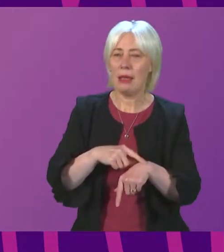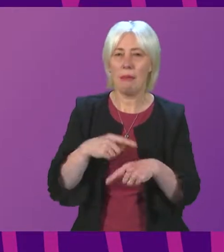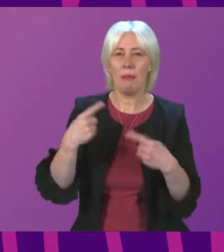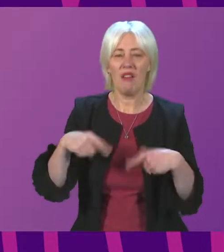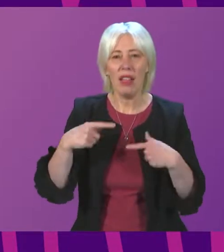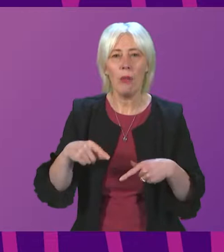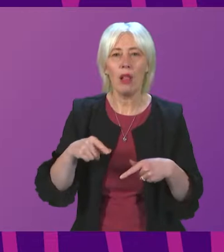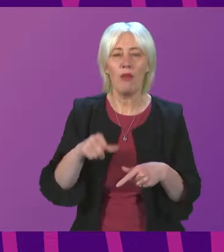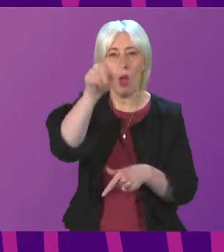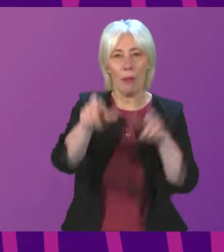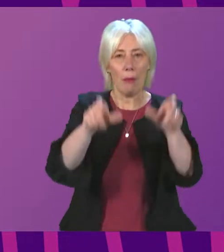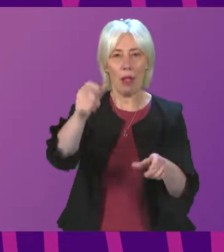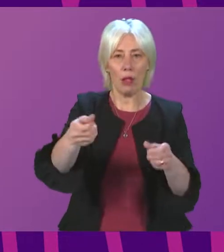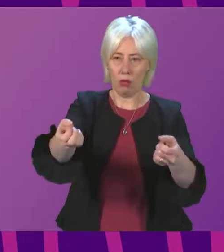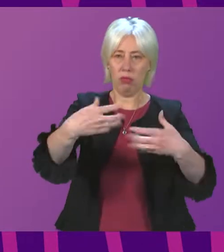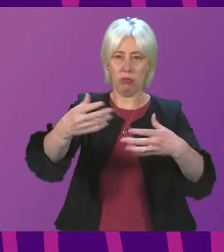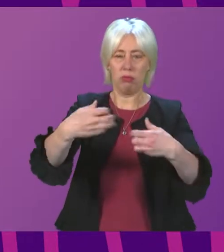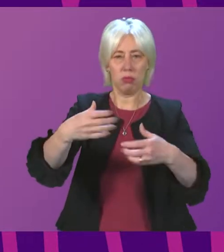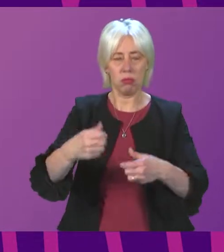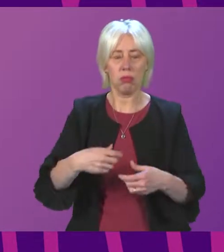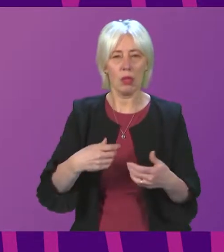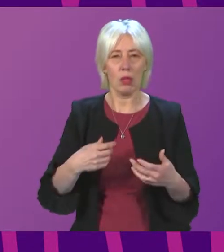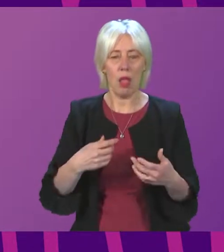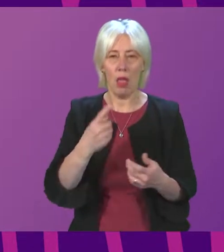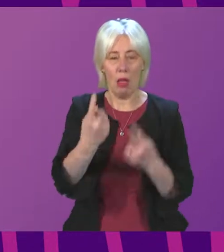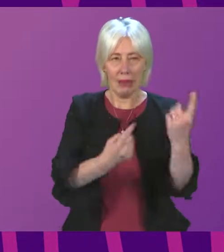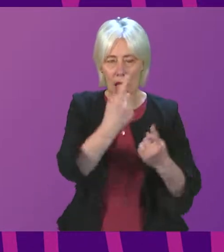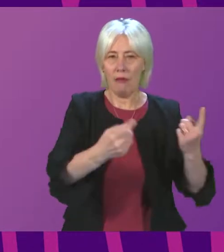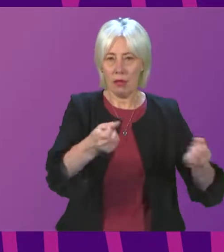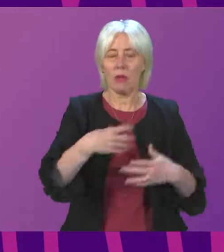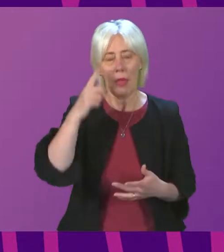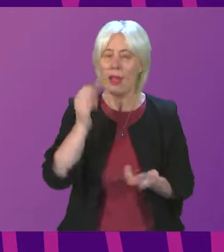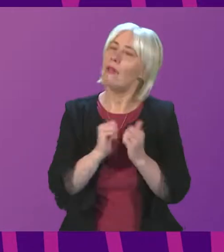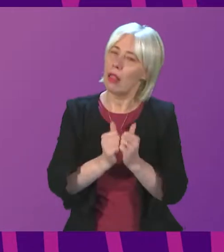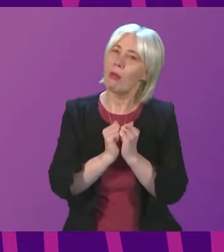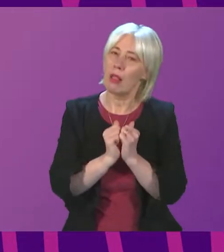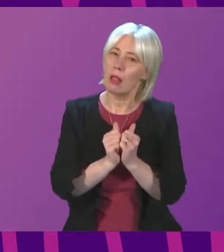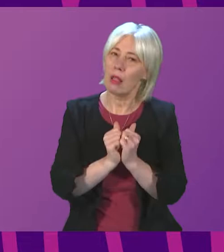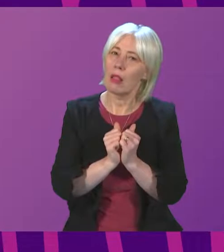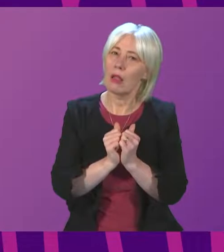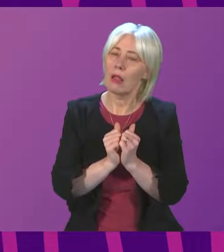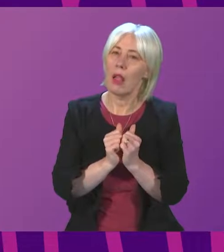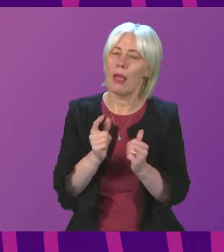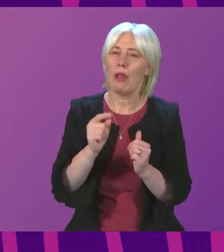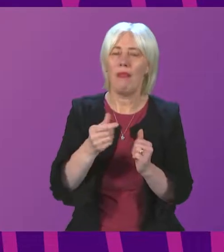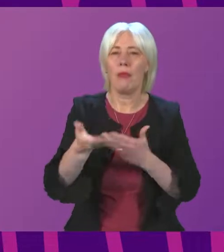from the petitioners, I think that would be very valuable. in laying out more detail, I think some of the